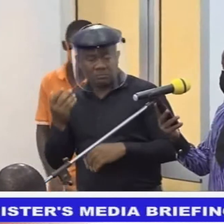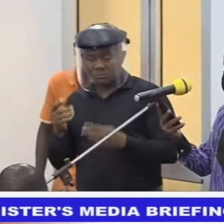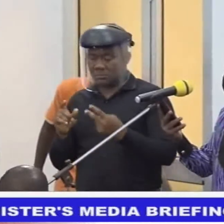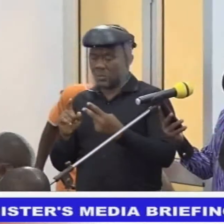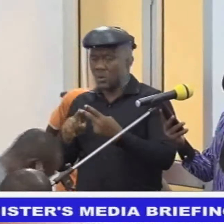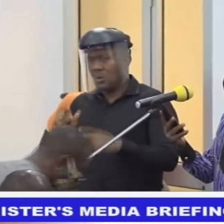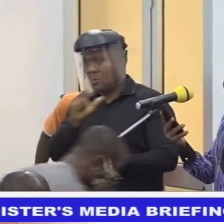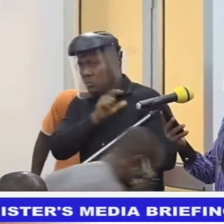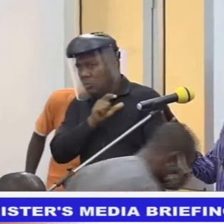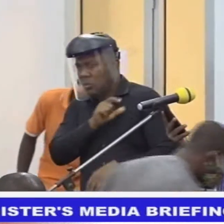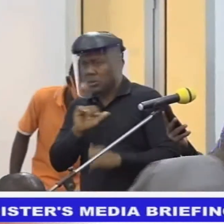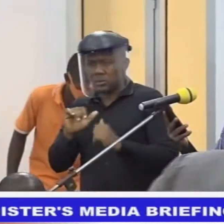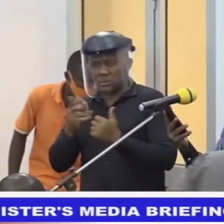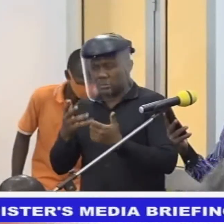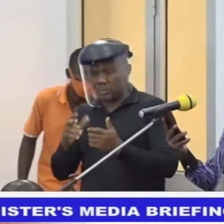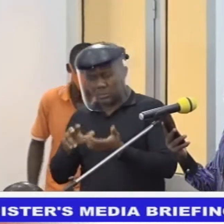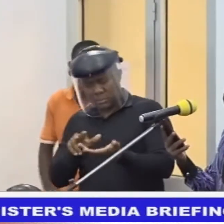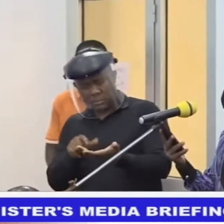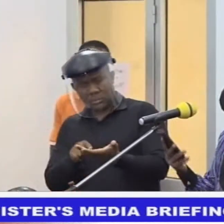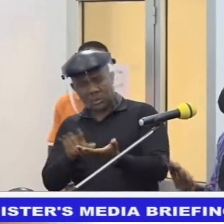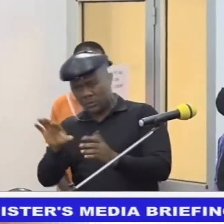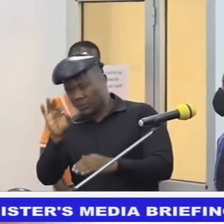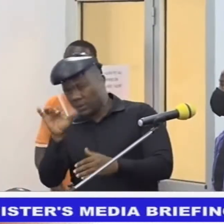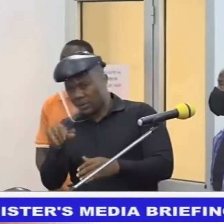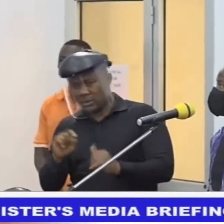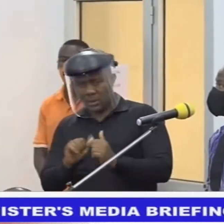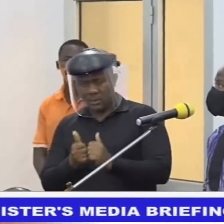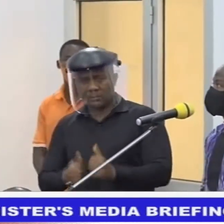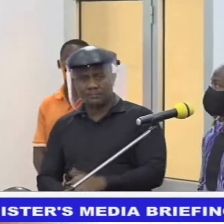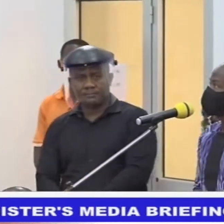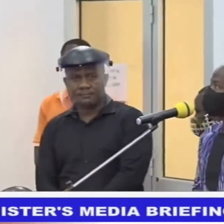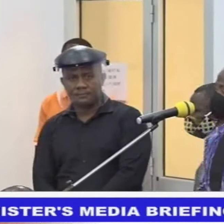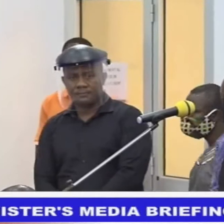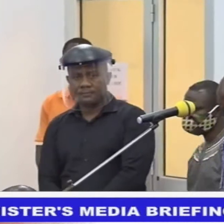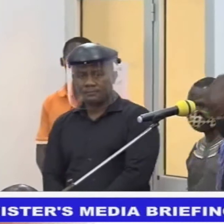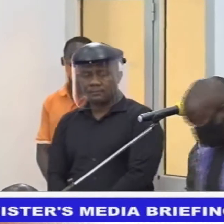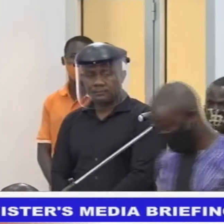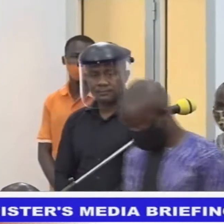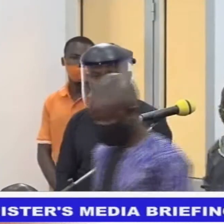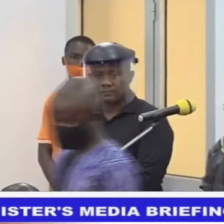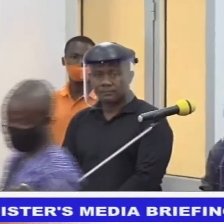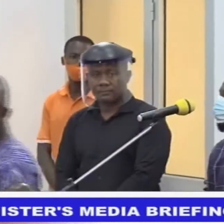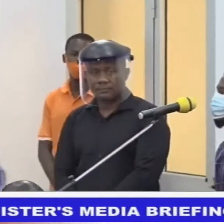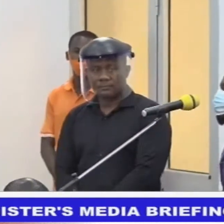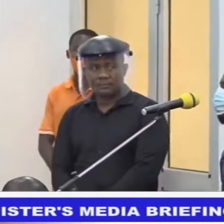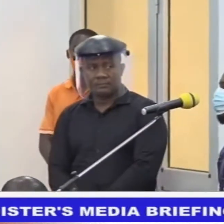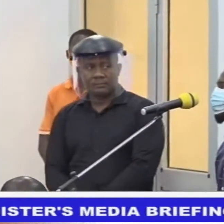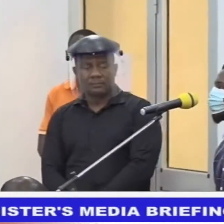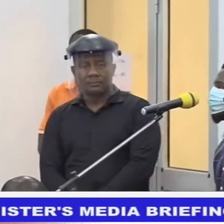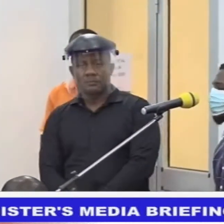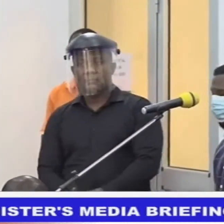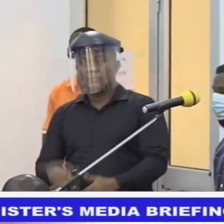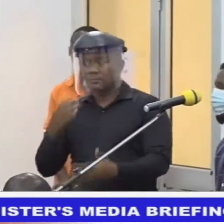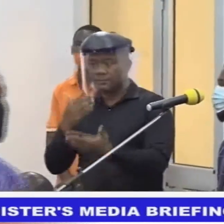that? And can that portion be made inoperative? Thank you. Thank you. Honorable, good morning.